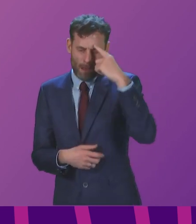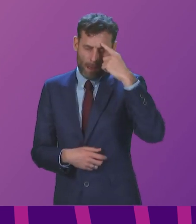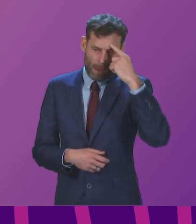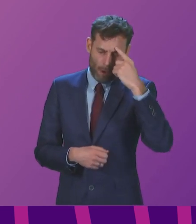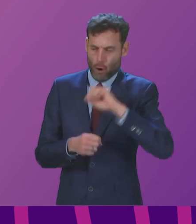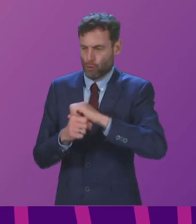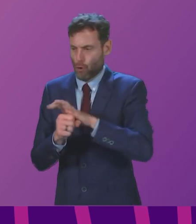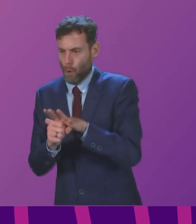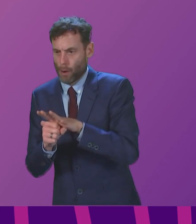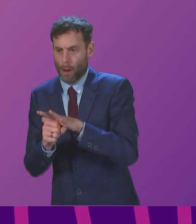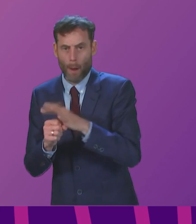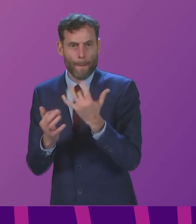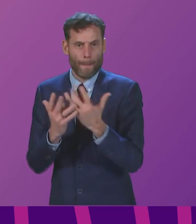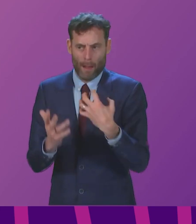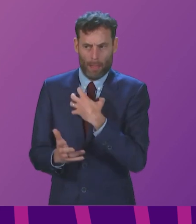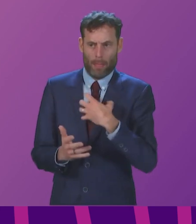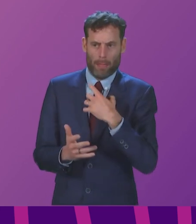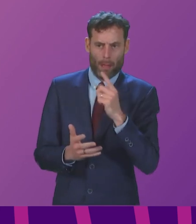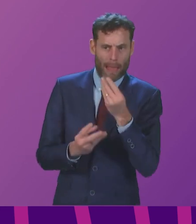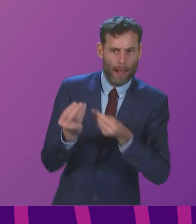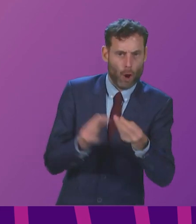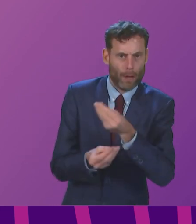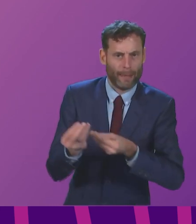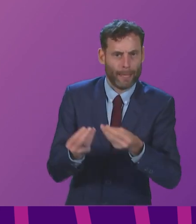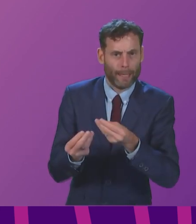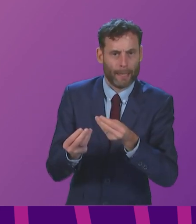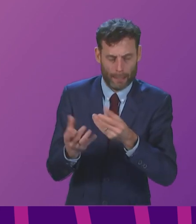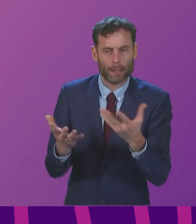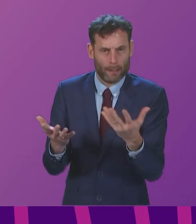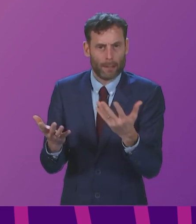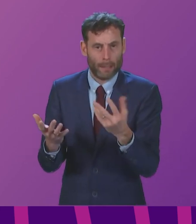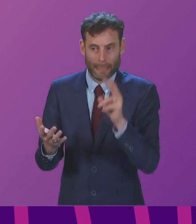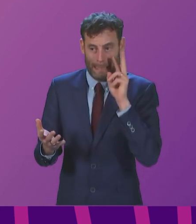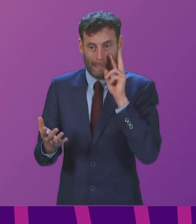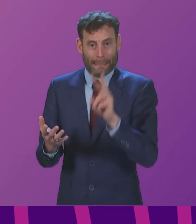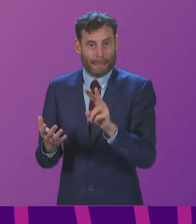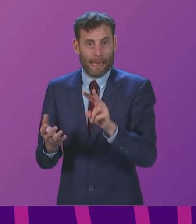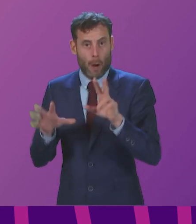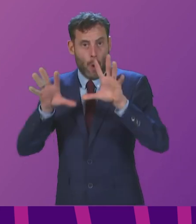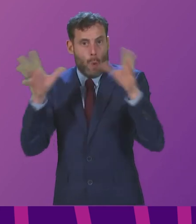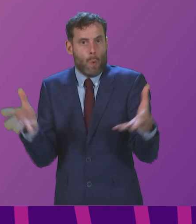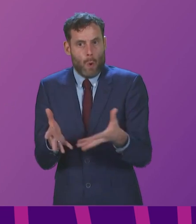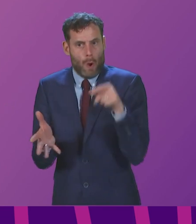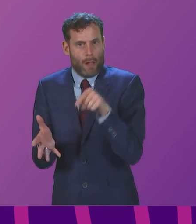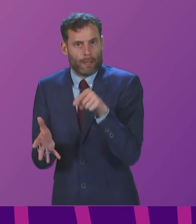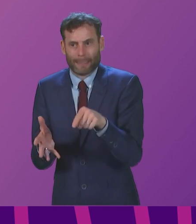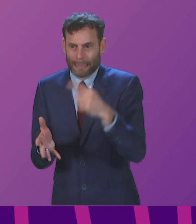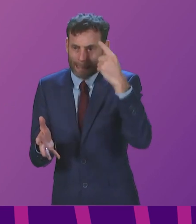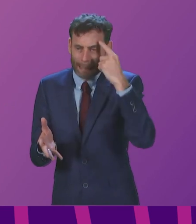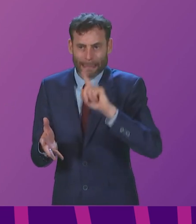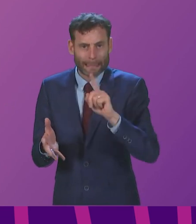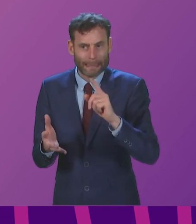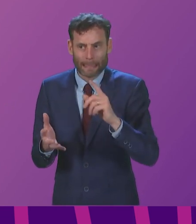our economy. New coverage from around the world suggests that we are afraid of climate